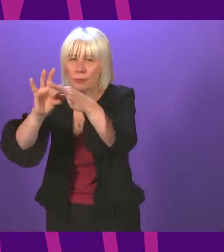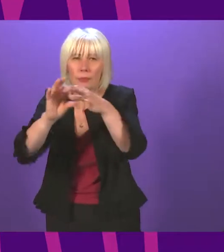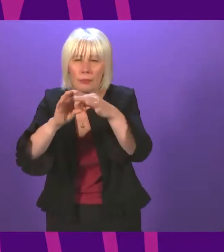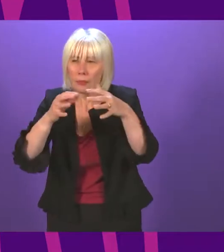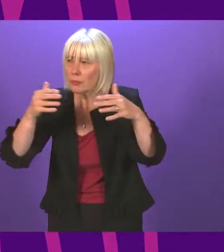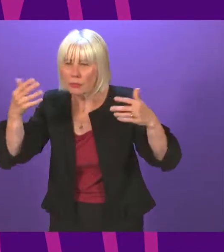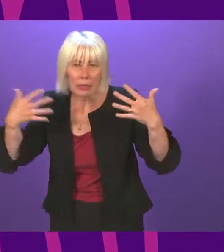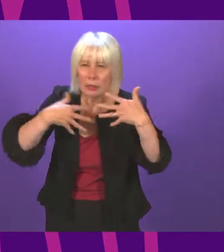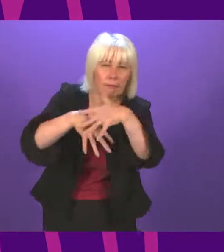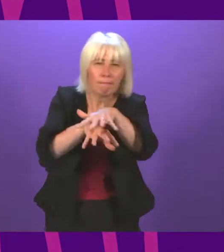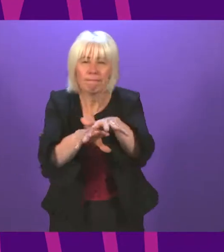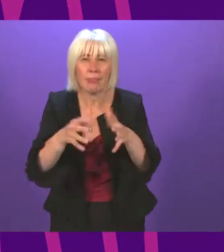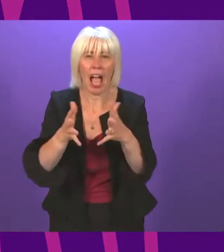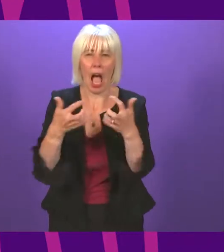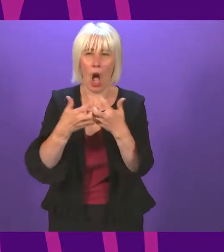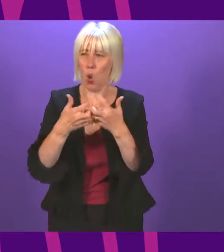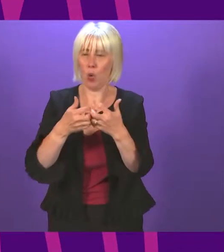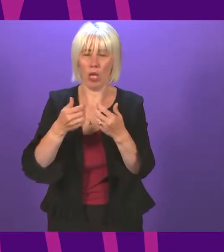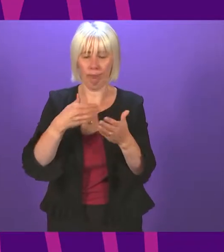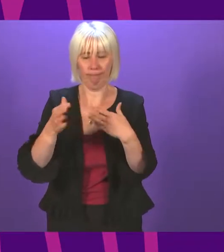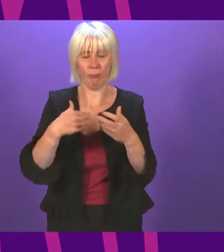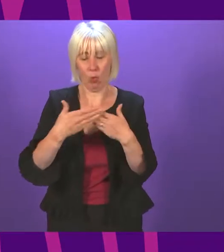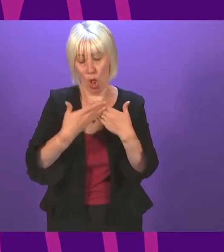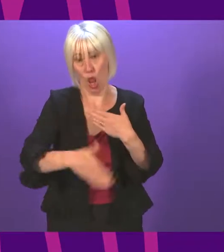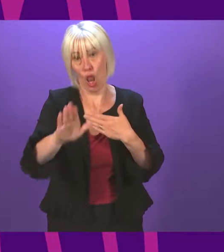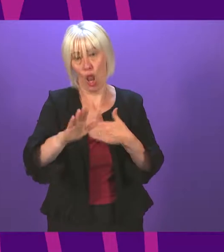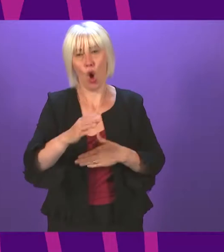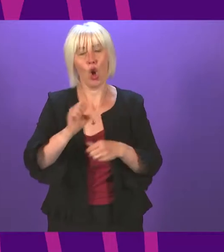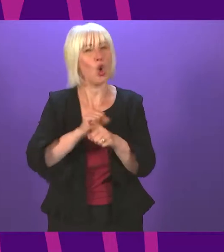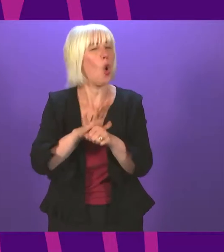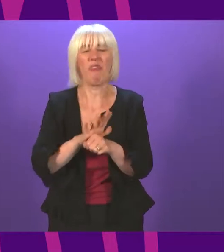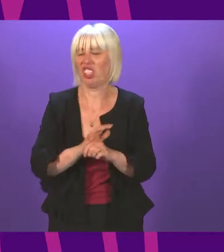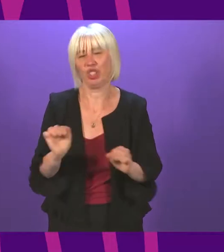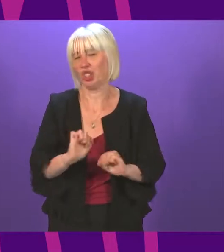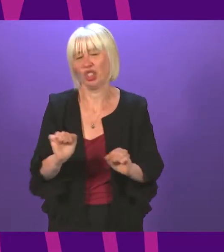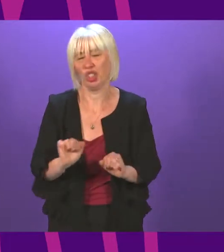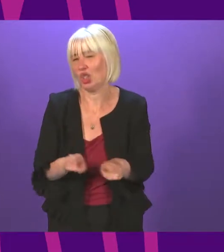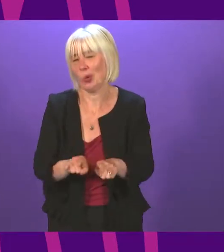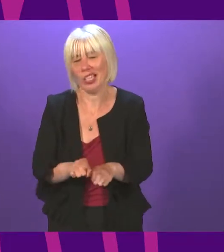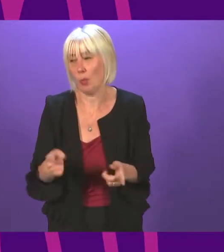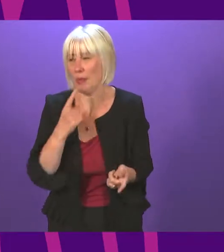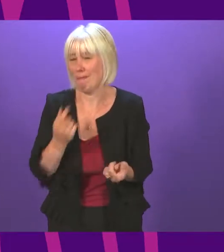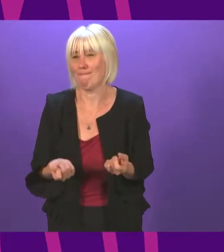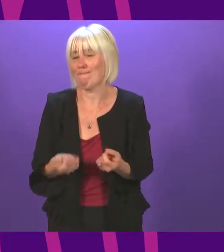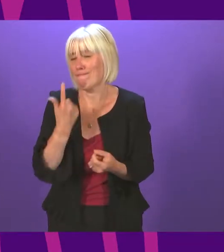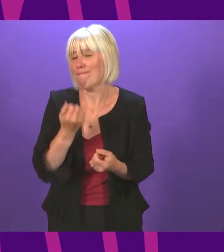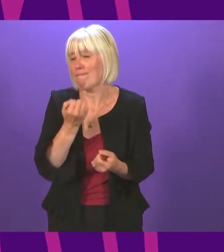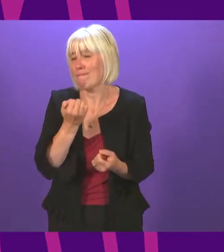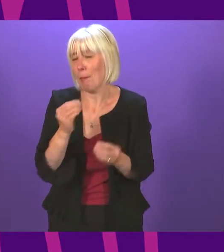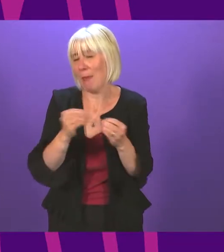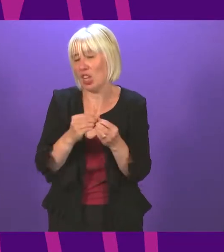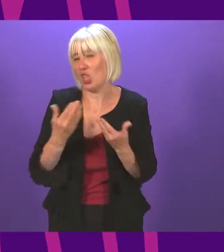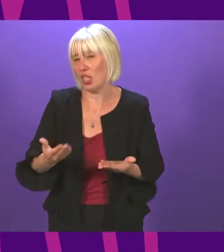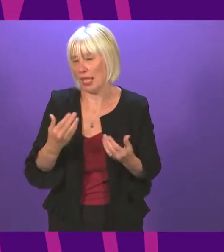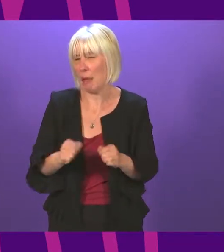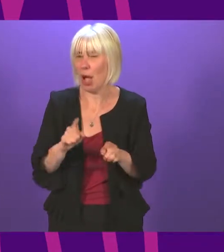many members across the Chamber have raised. But let me look at the pressure on the NHS. And can I start